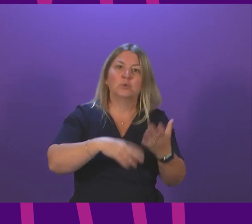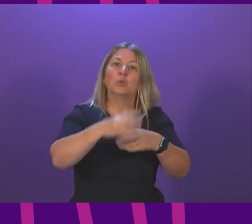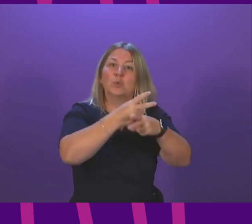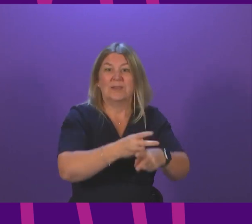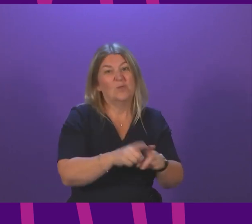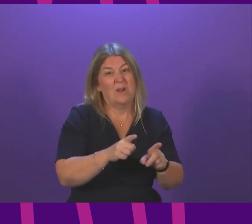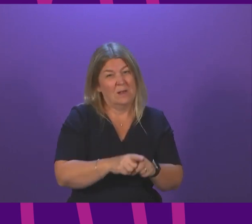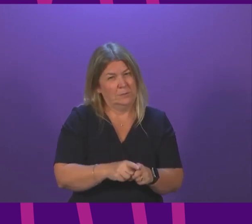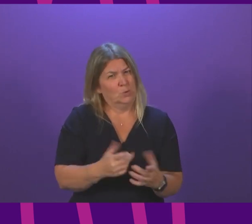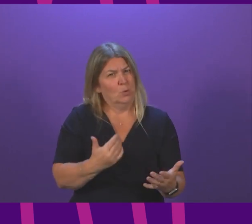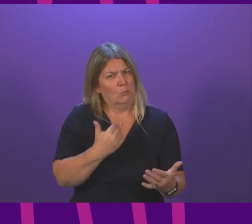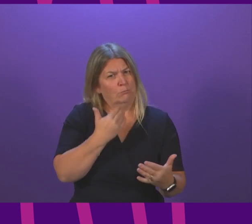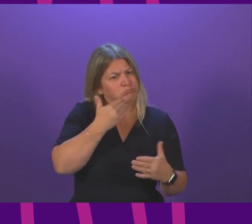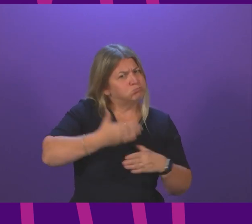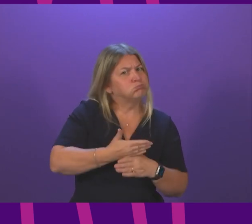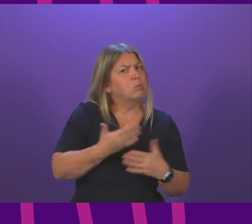Pam